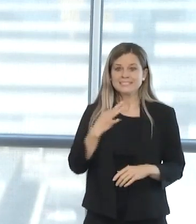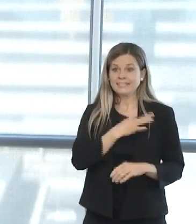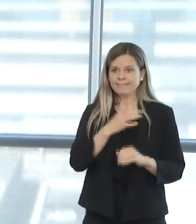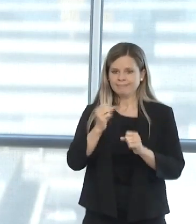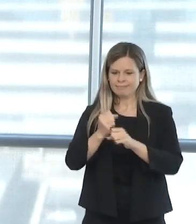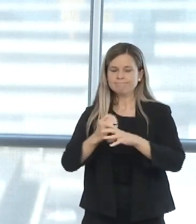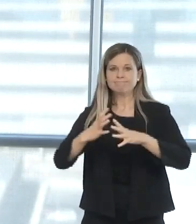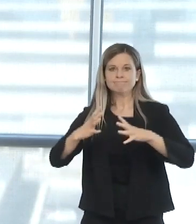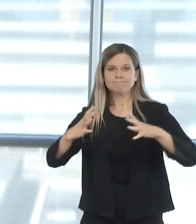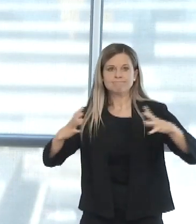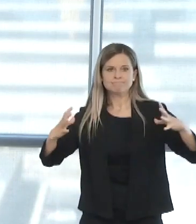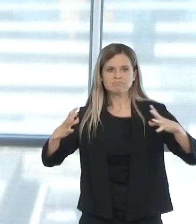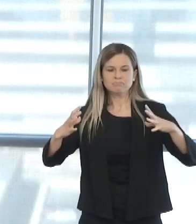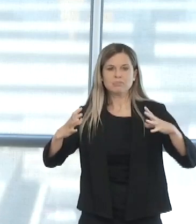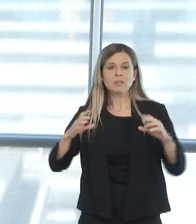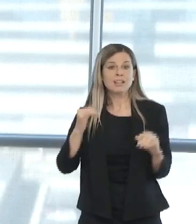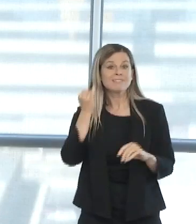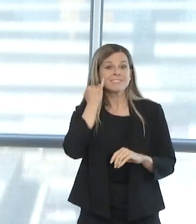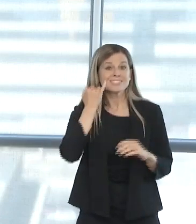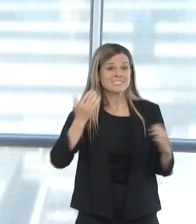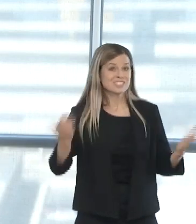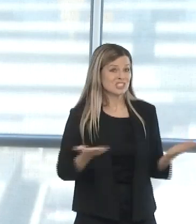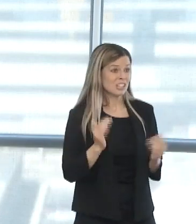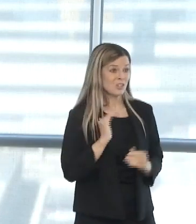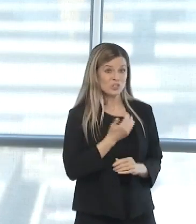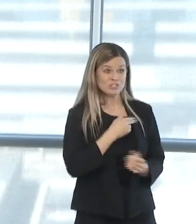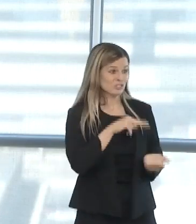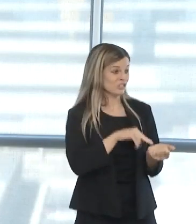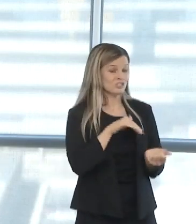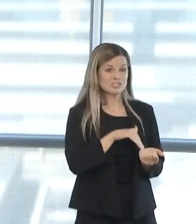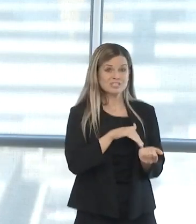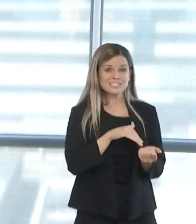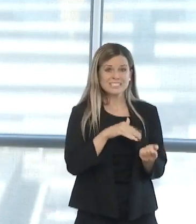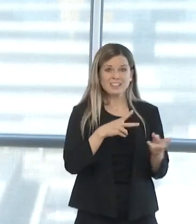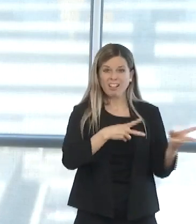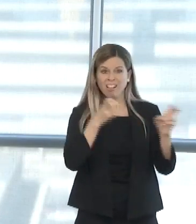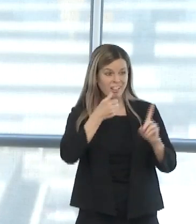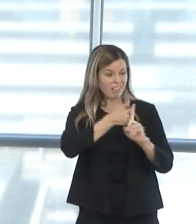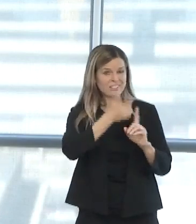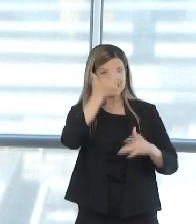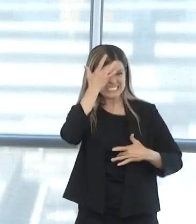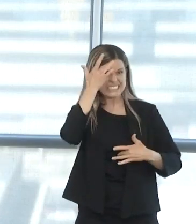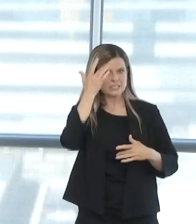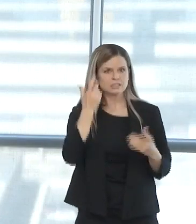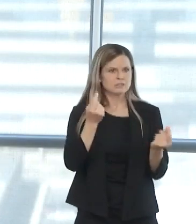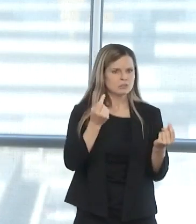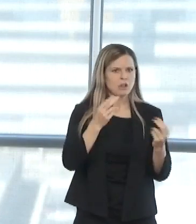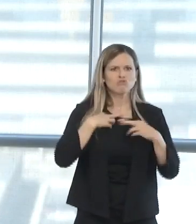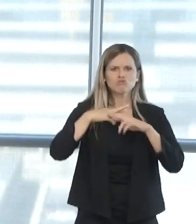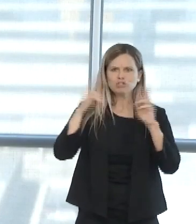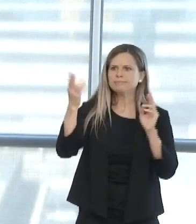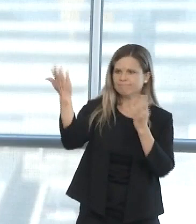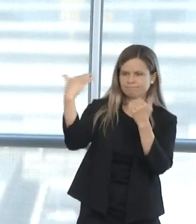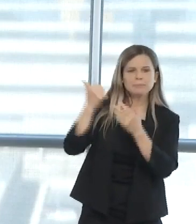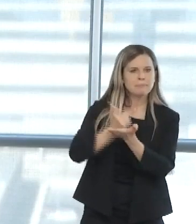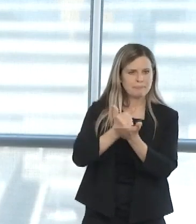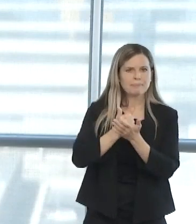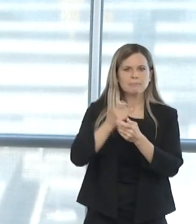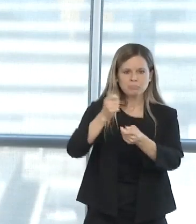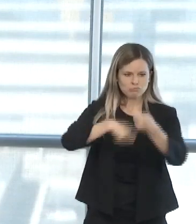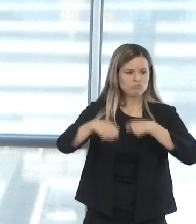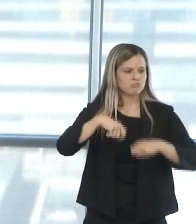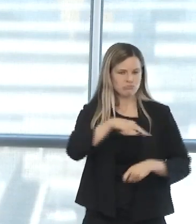our health care system become ill from COVID itself. Our planning efforts have led to